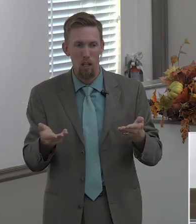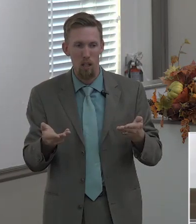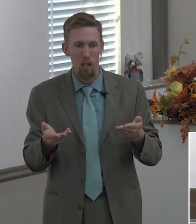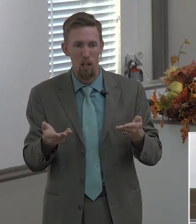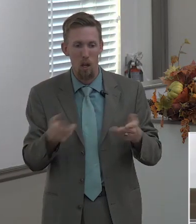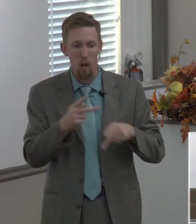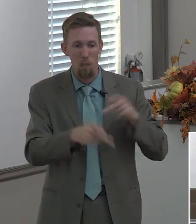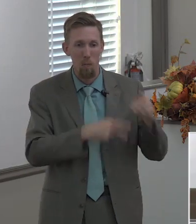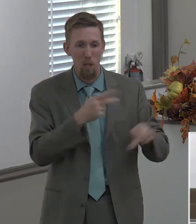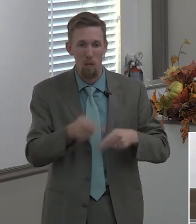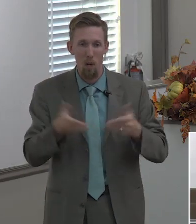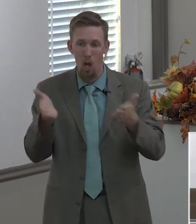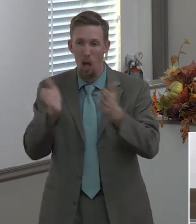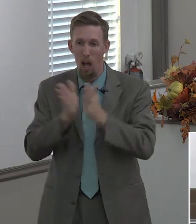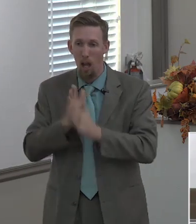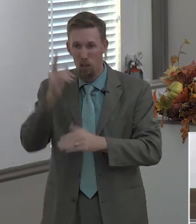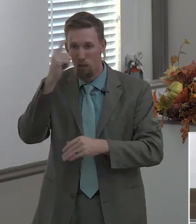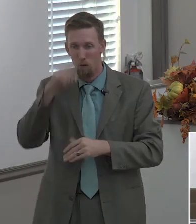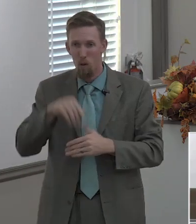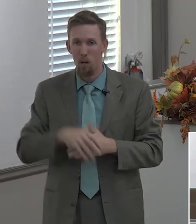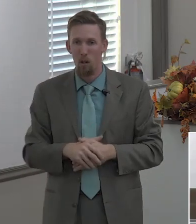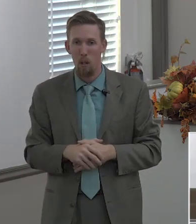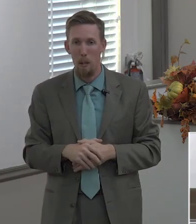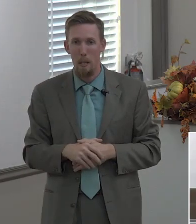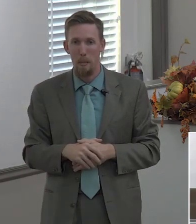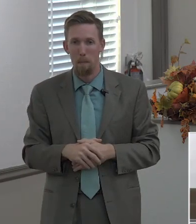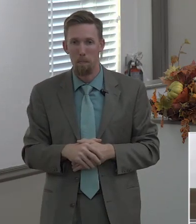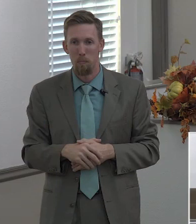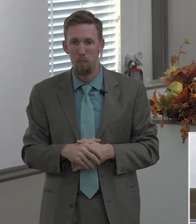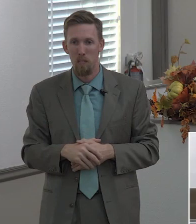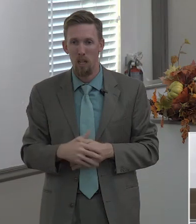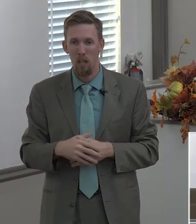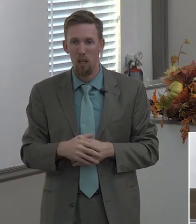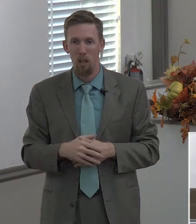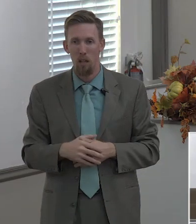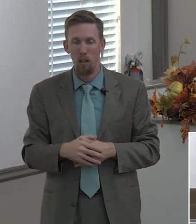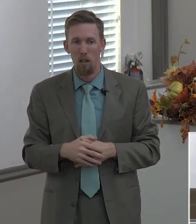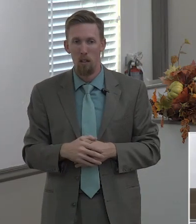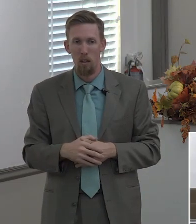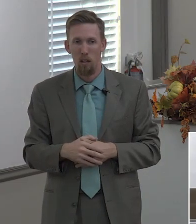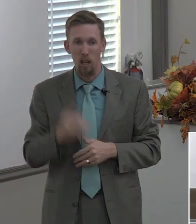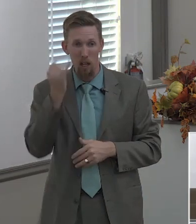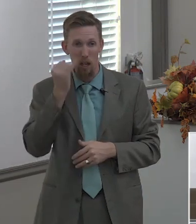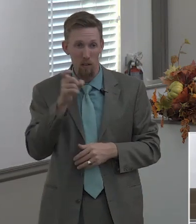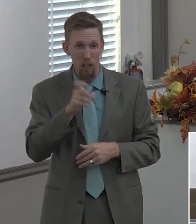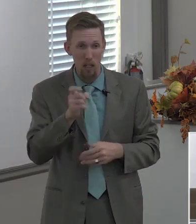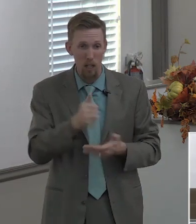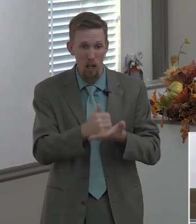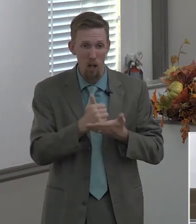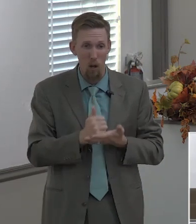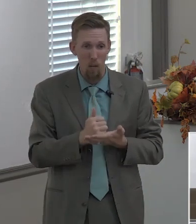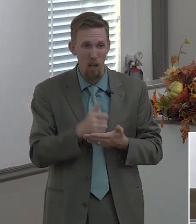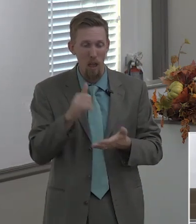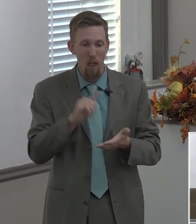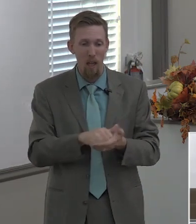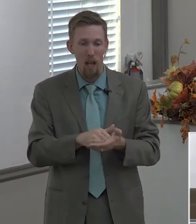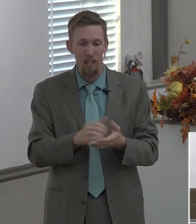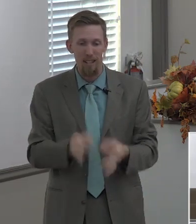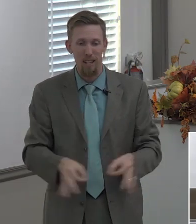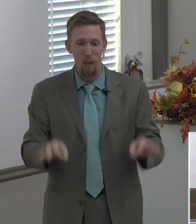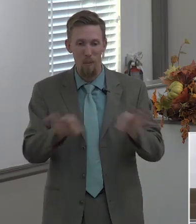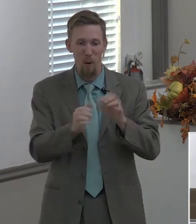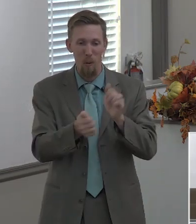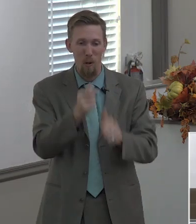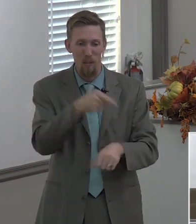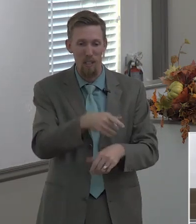by people who are in dire straits and go to places to get some help the number one thing that they